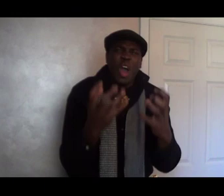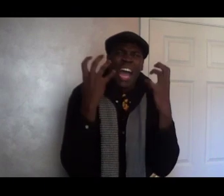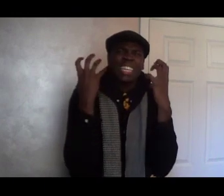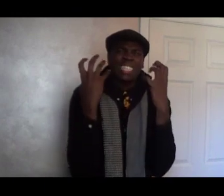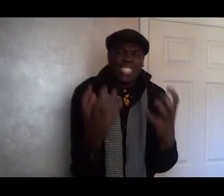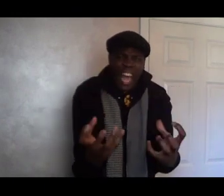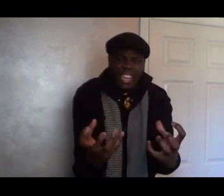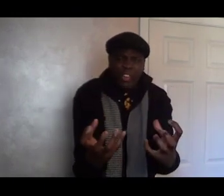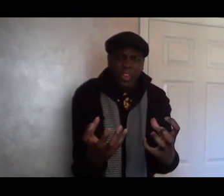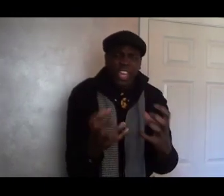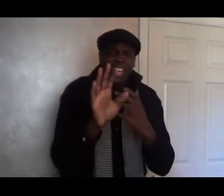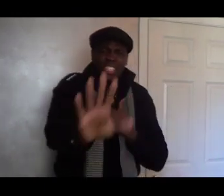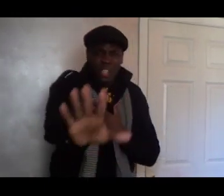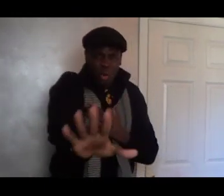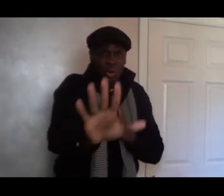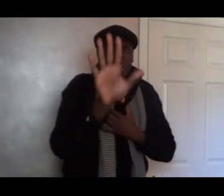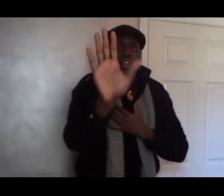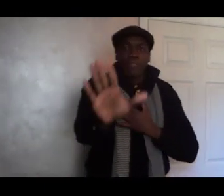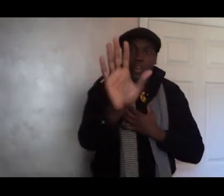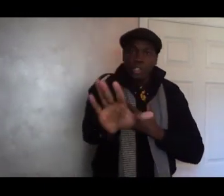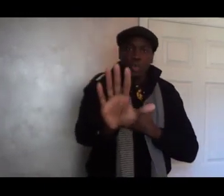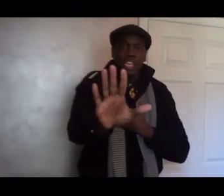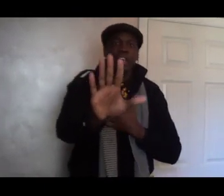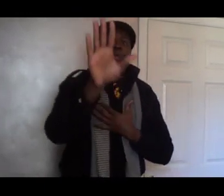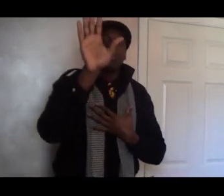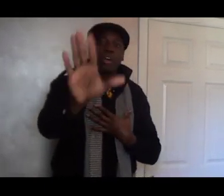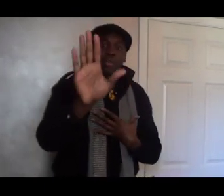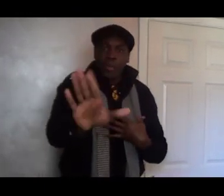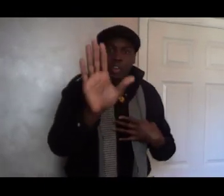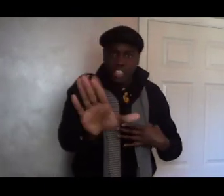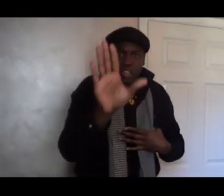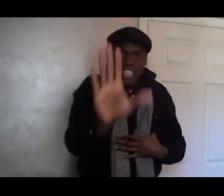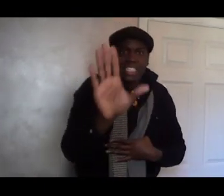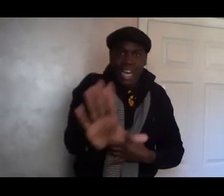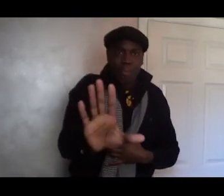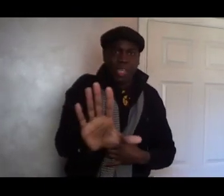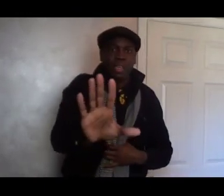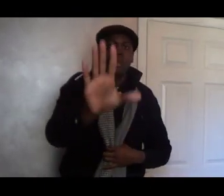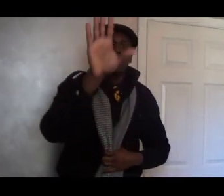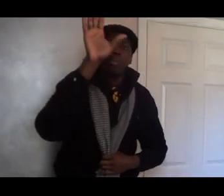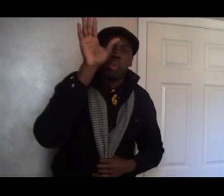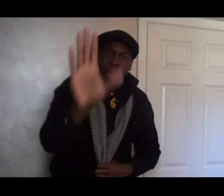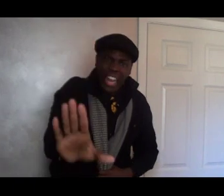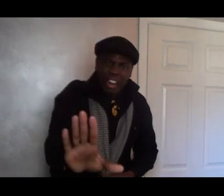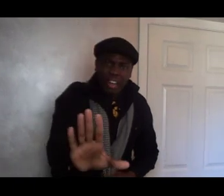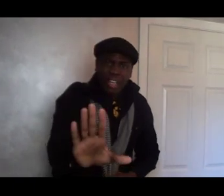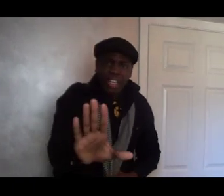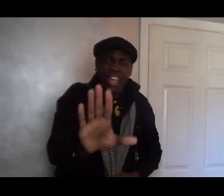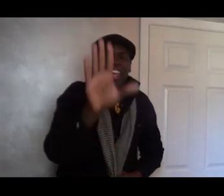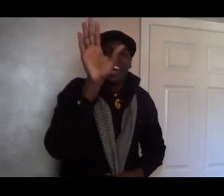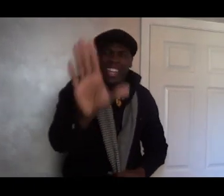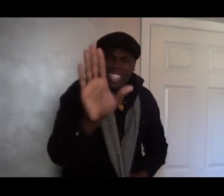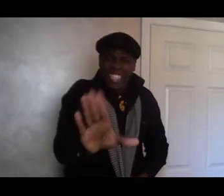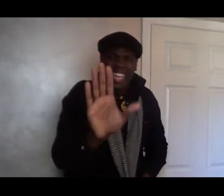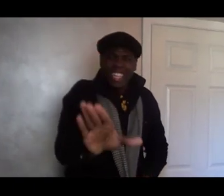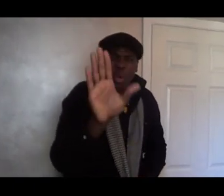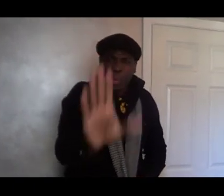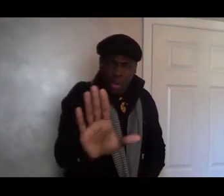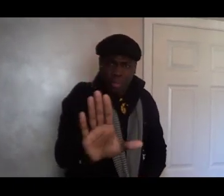I desire? So, the first week, we're going to focus on this topic. Prayer and understanding your purpose.